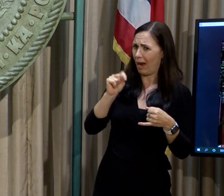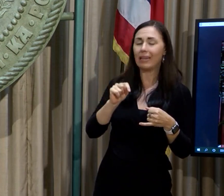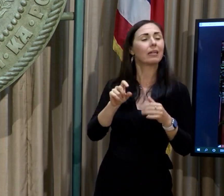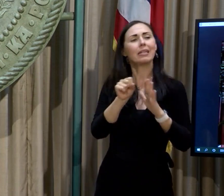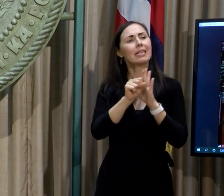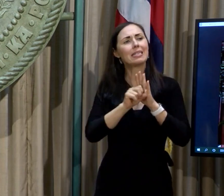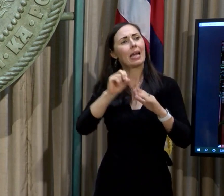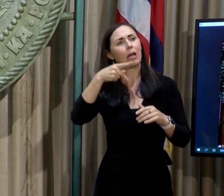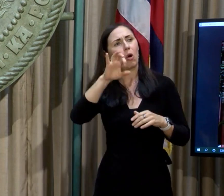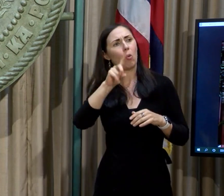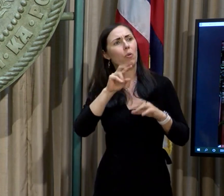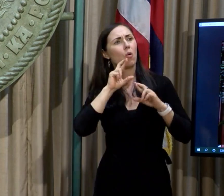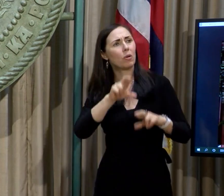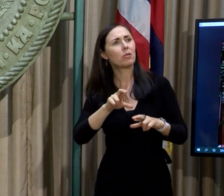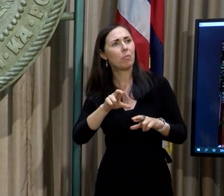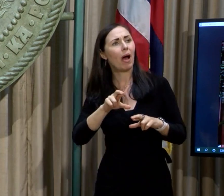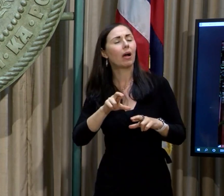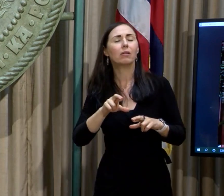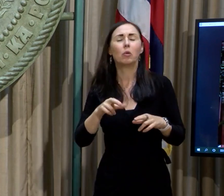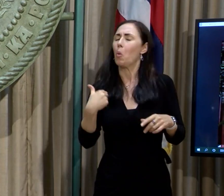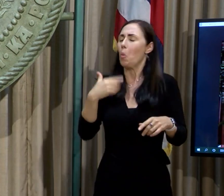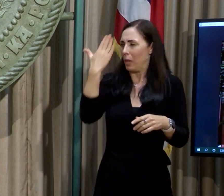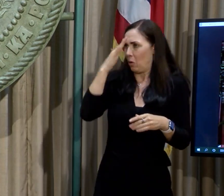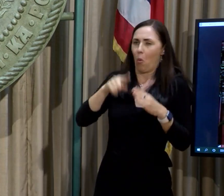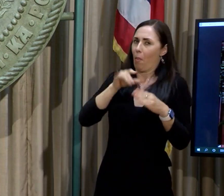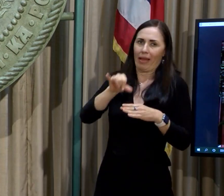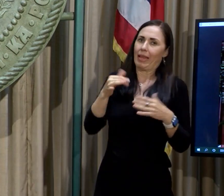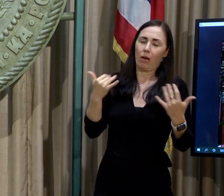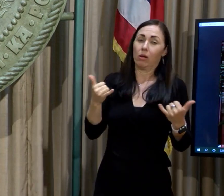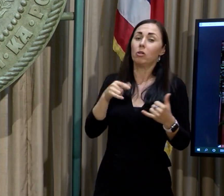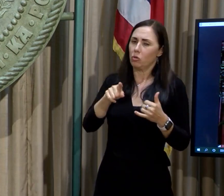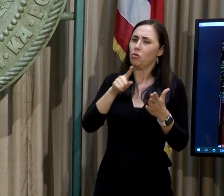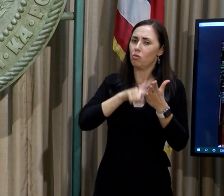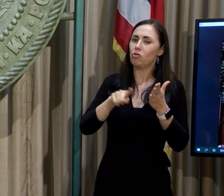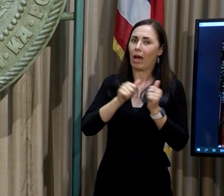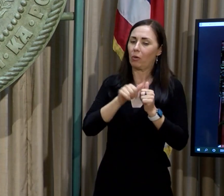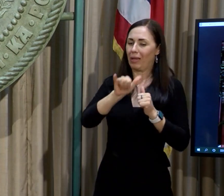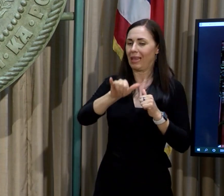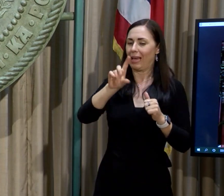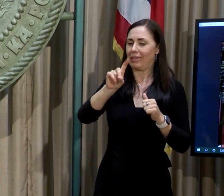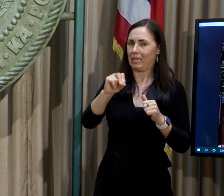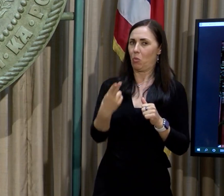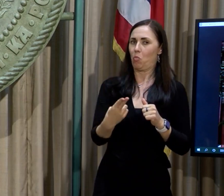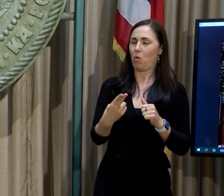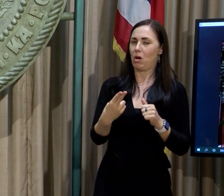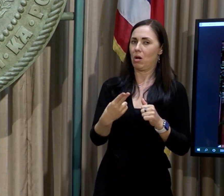I'm not sure that we would have information about that, Rick. My recommendation is you check in with the Department of Health.